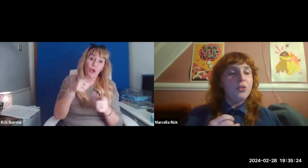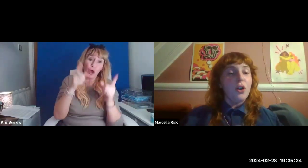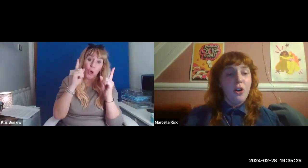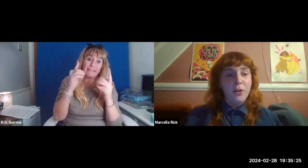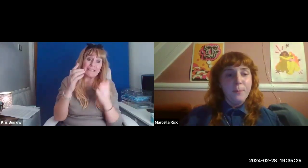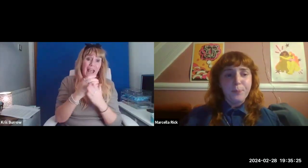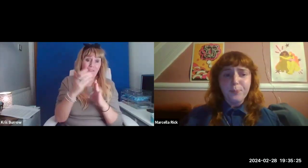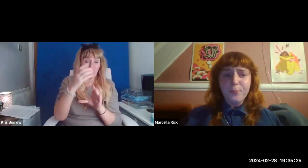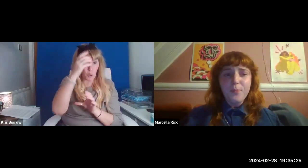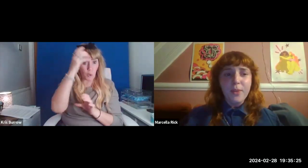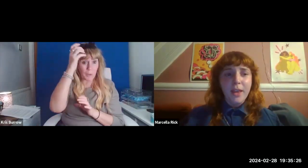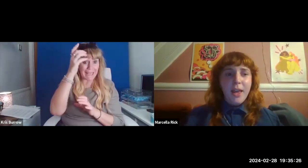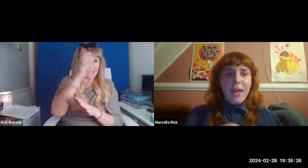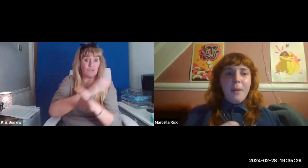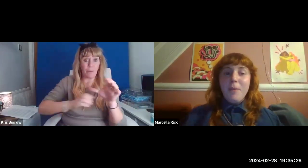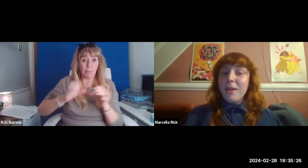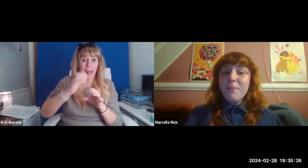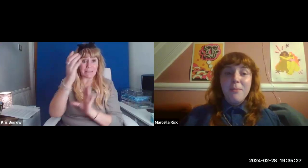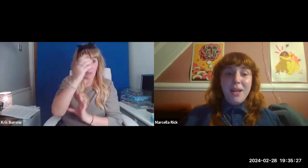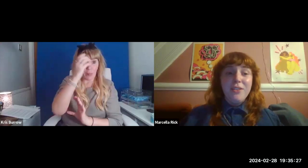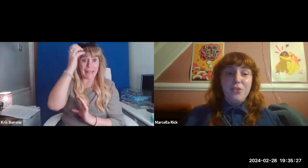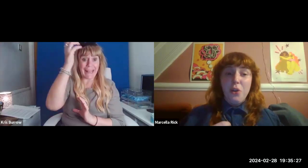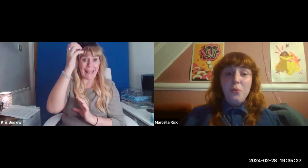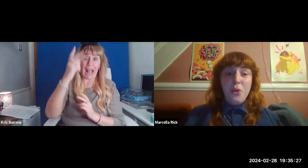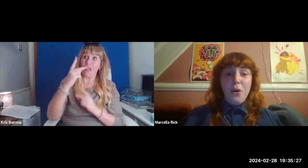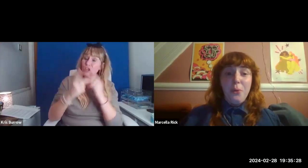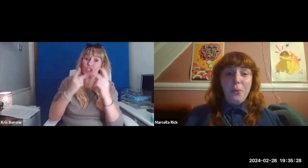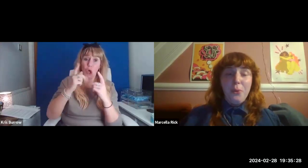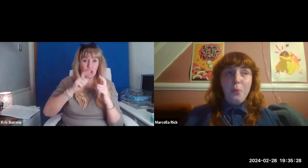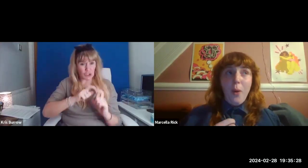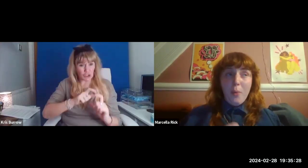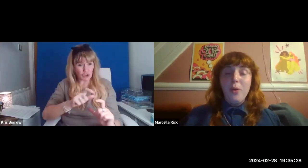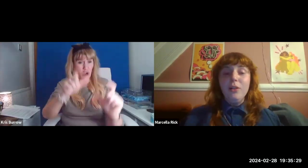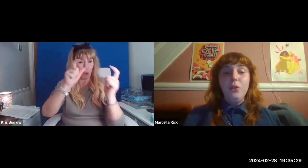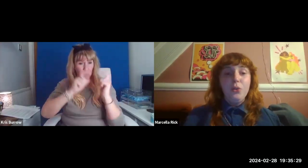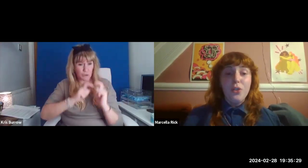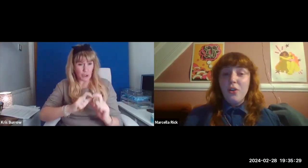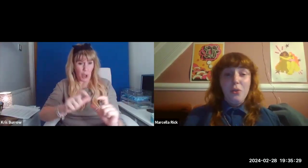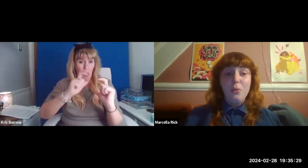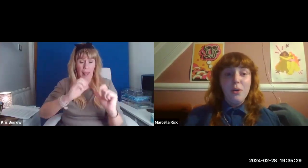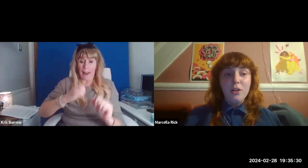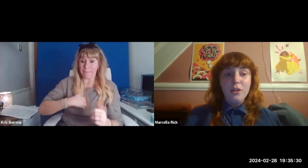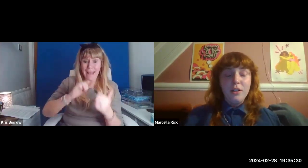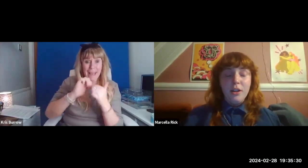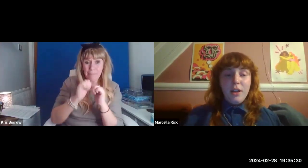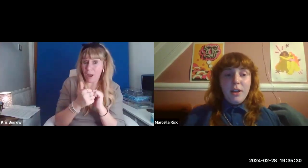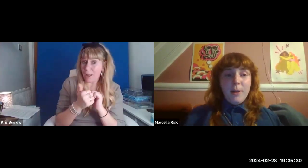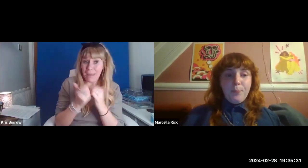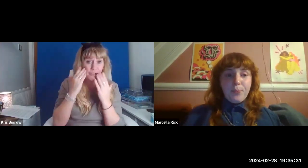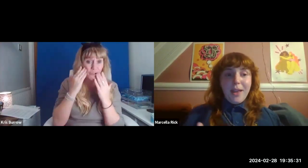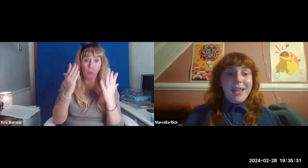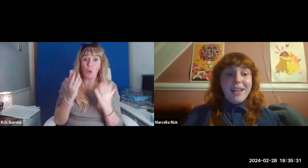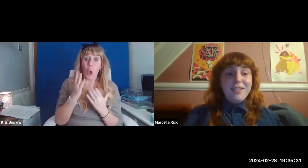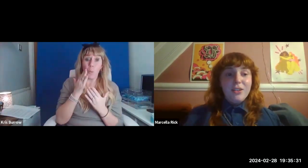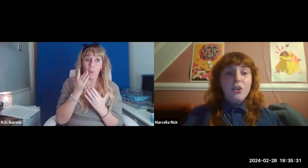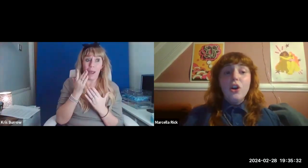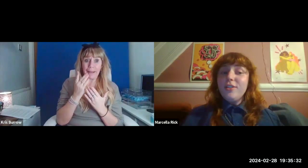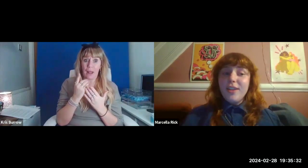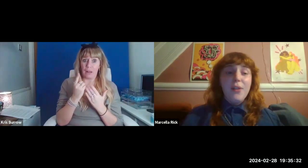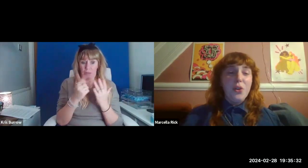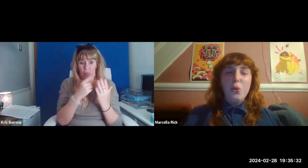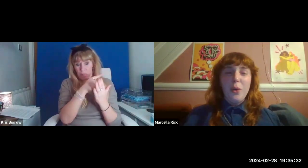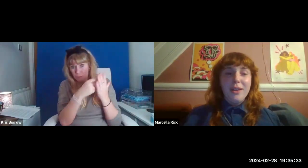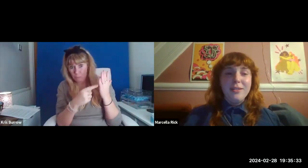drones on? Me and my mates don't know when we'll lose another one. I guess